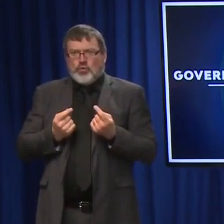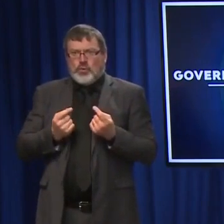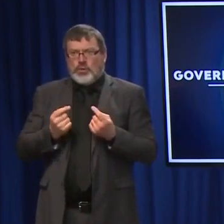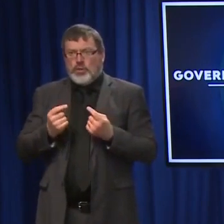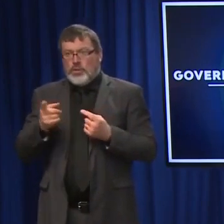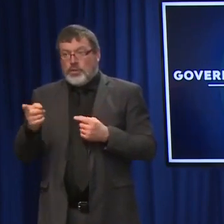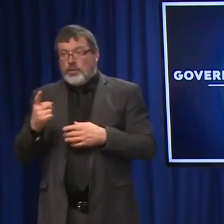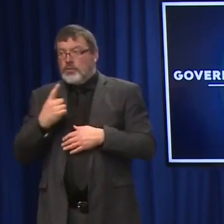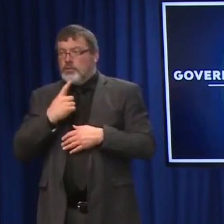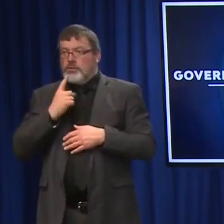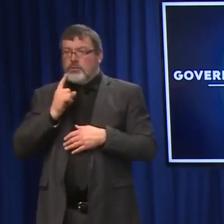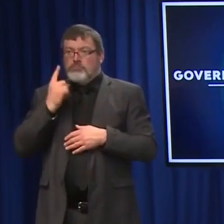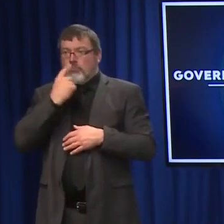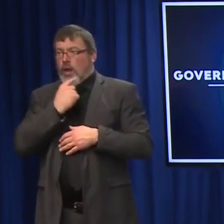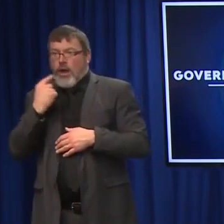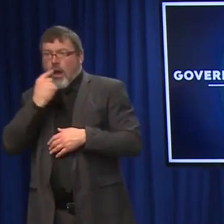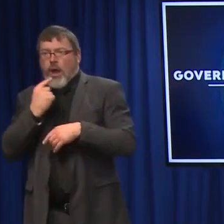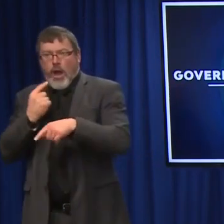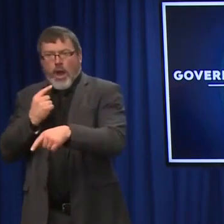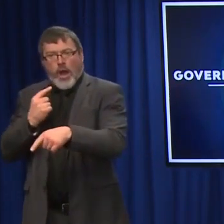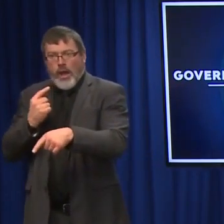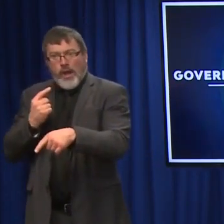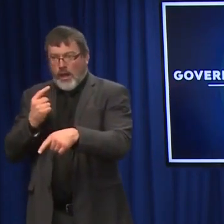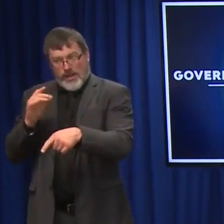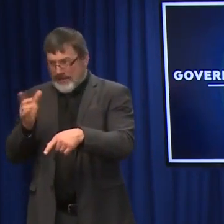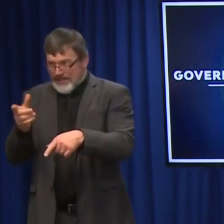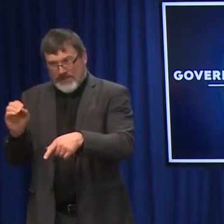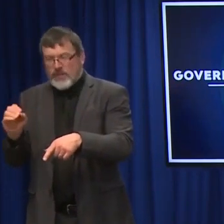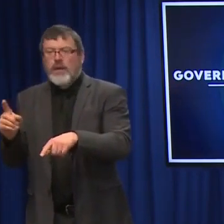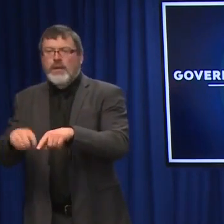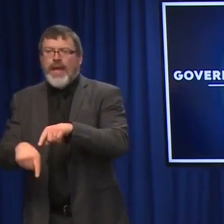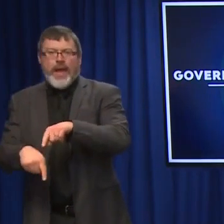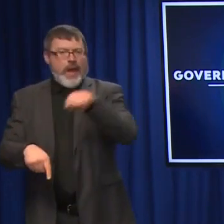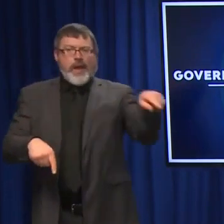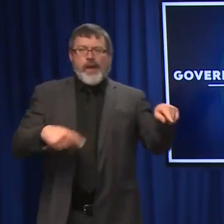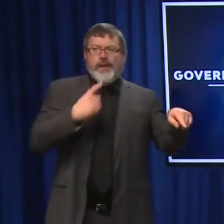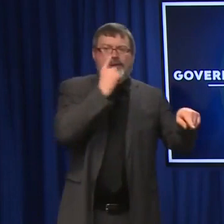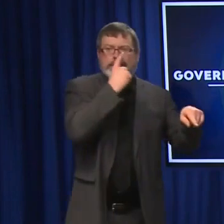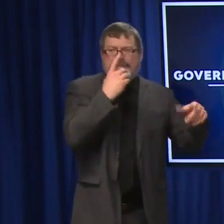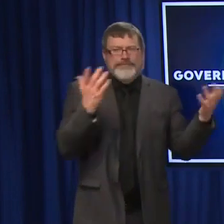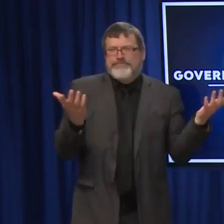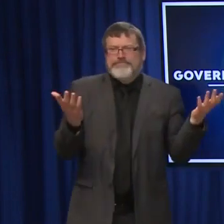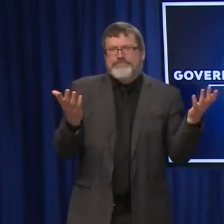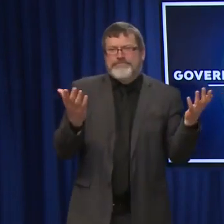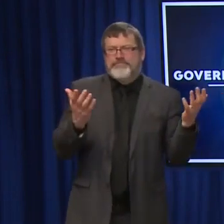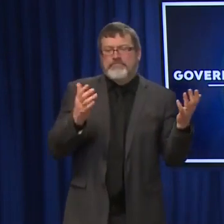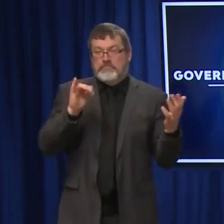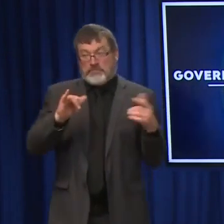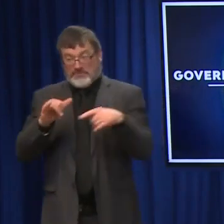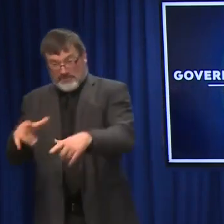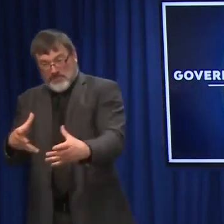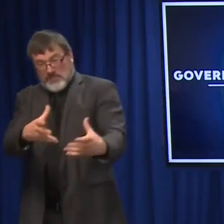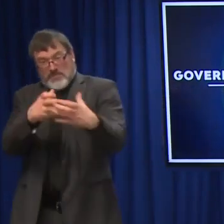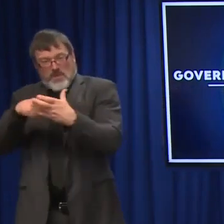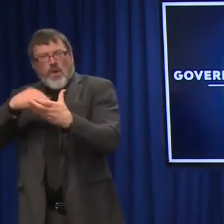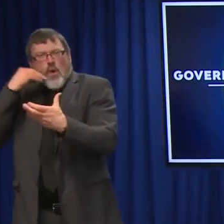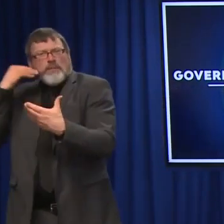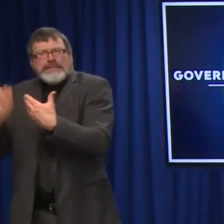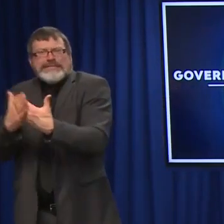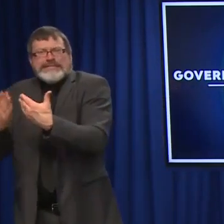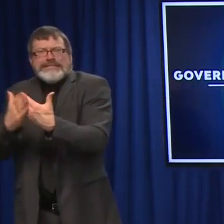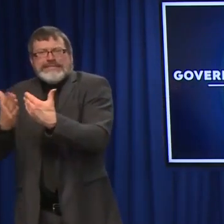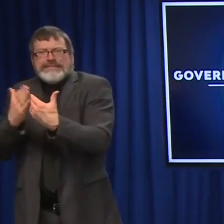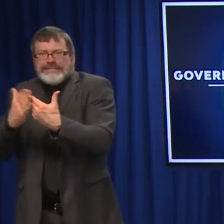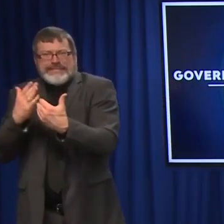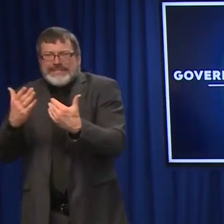somebody can't access a PCR-based test, then we want to make the at-home antigen tests readily available so that people can much more